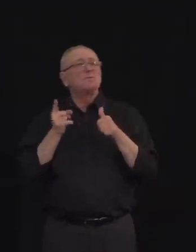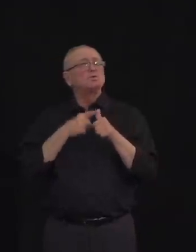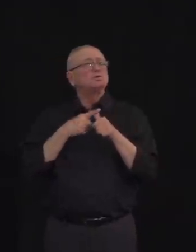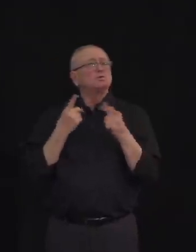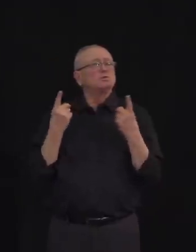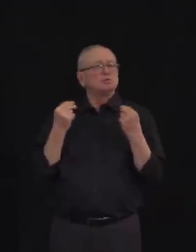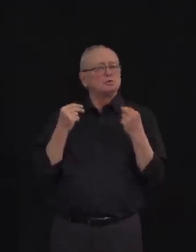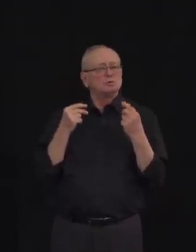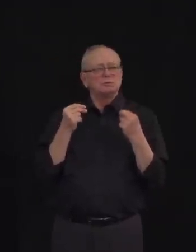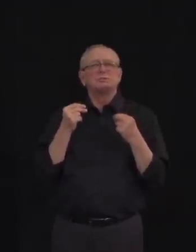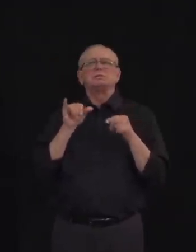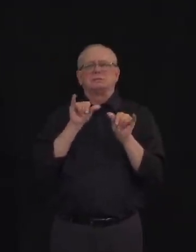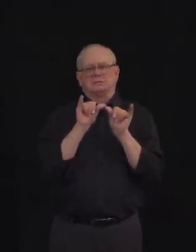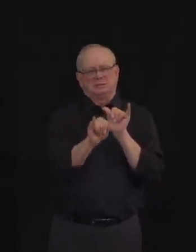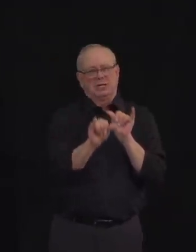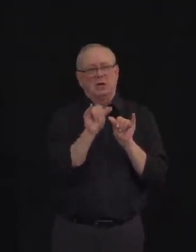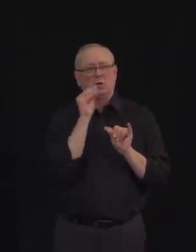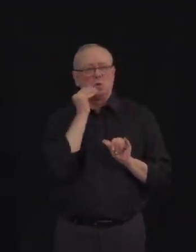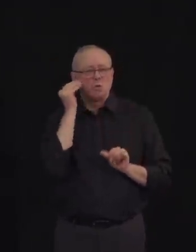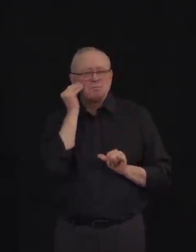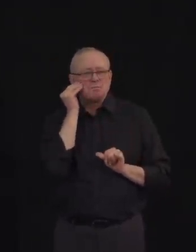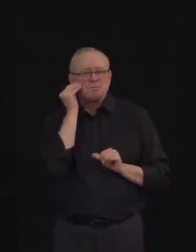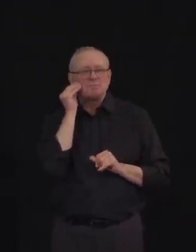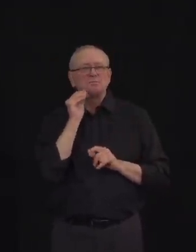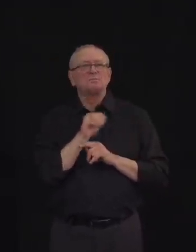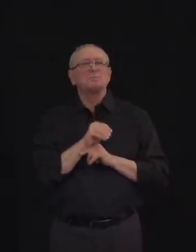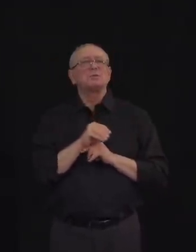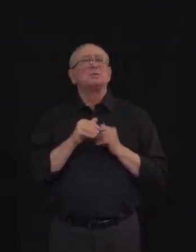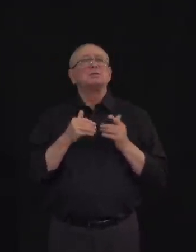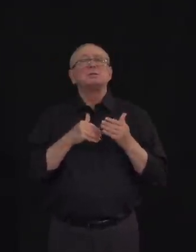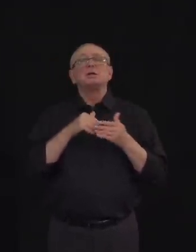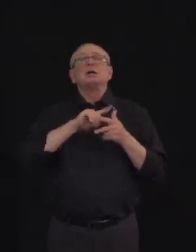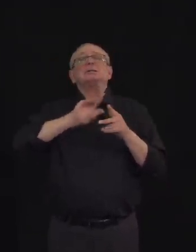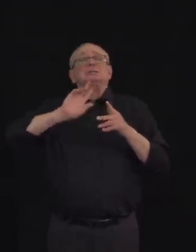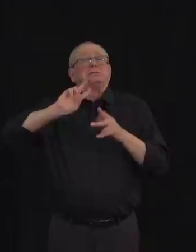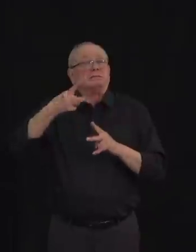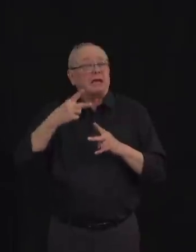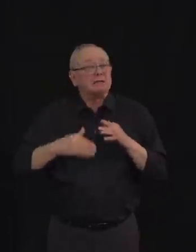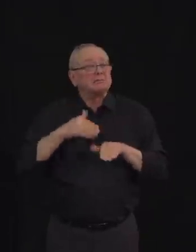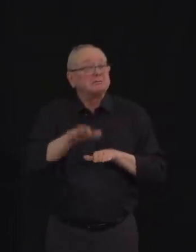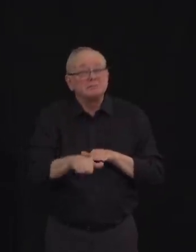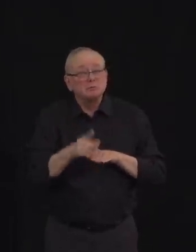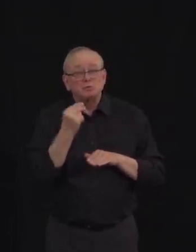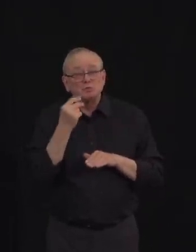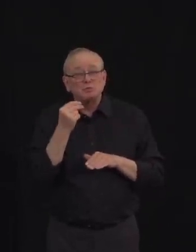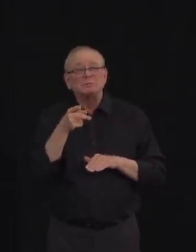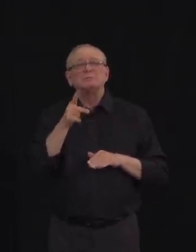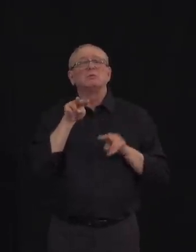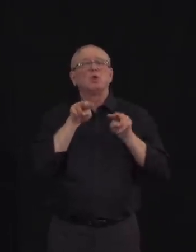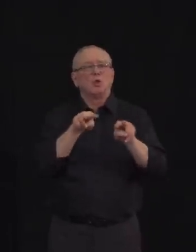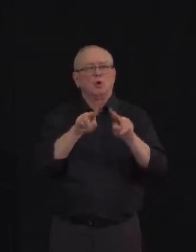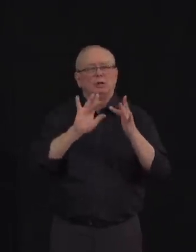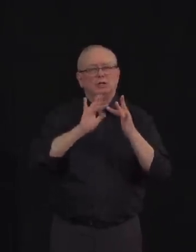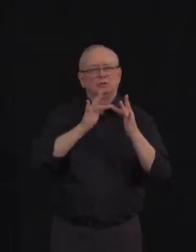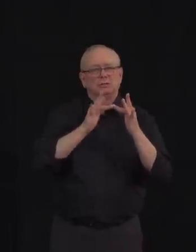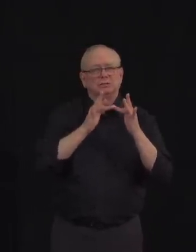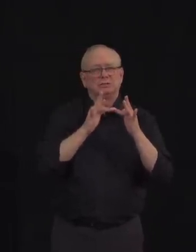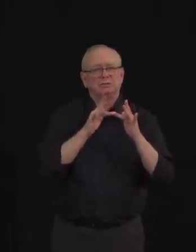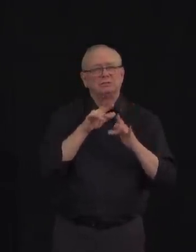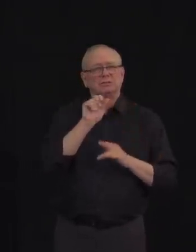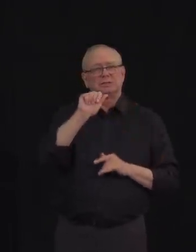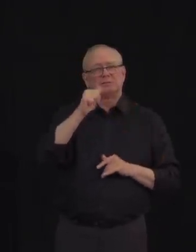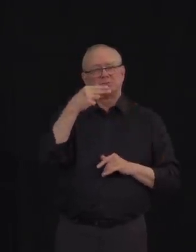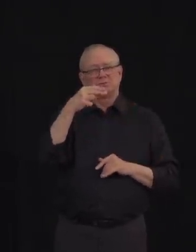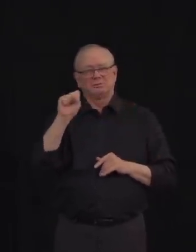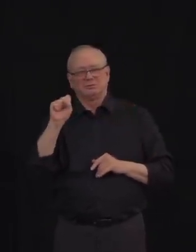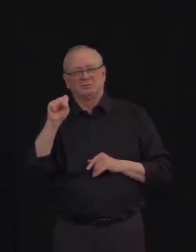home if you're sick. Your next step should be to take the AHS online assessment form in order to arrange